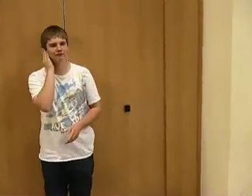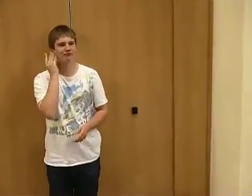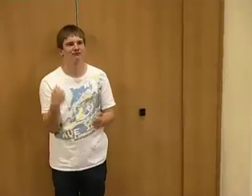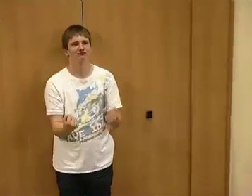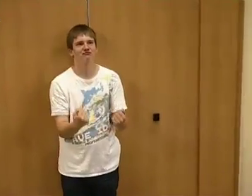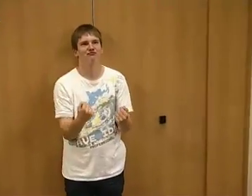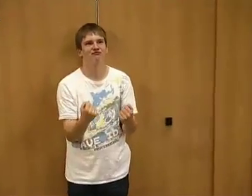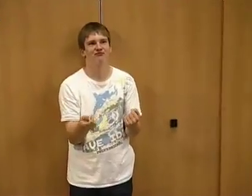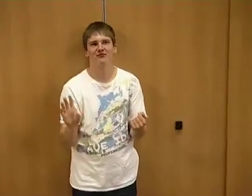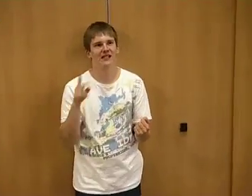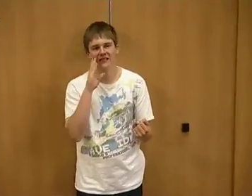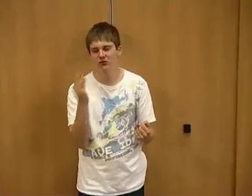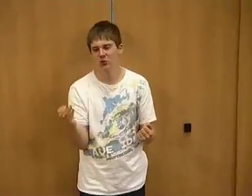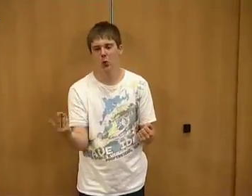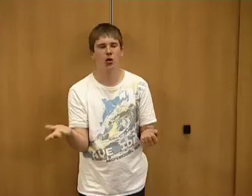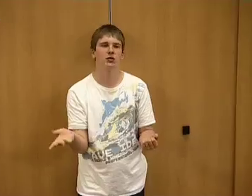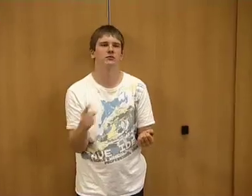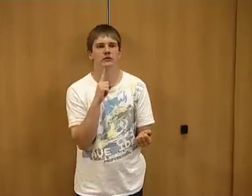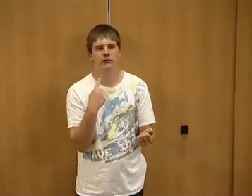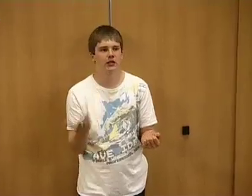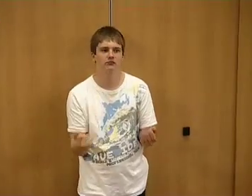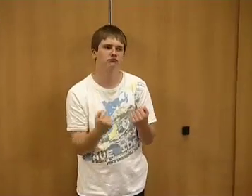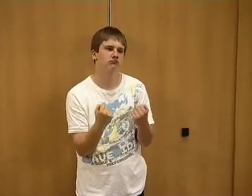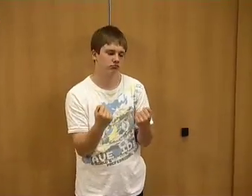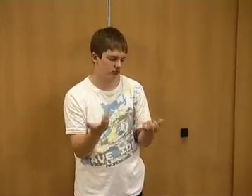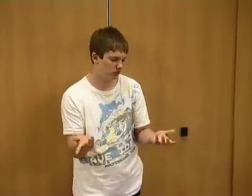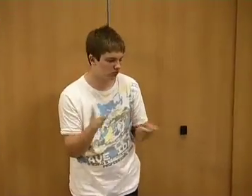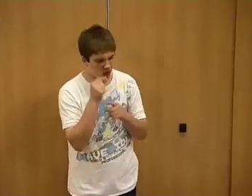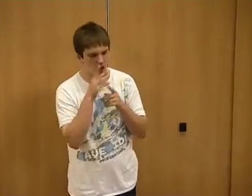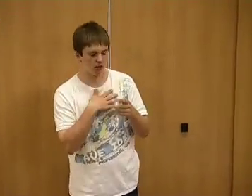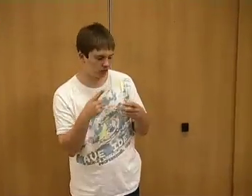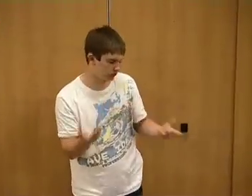anyway. So it would be just the same as if you're deaf. So yes, you can drive if you're deaf.